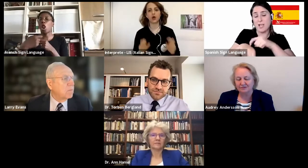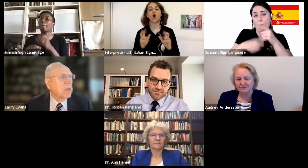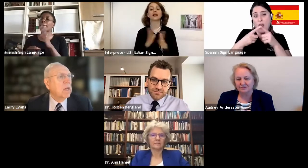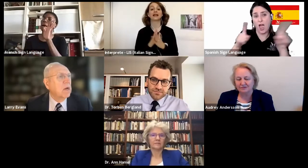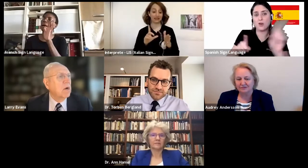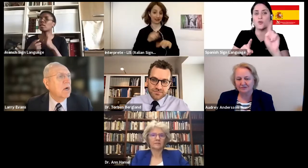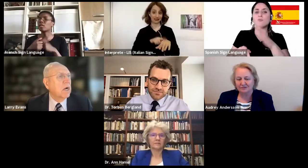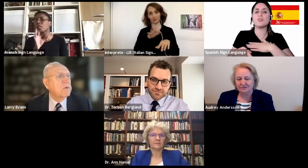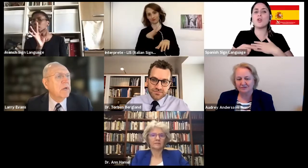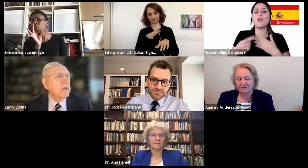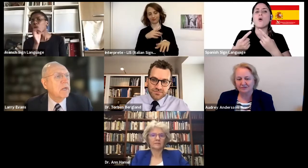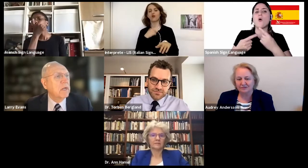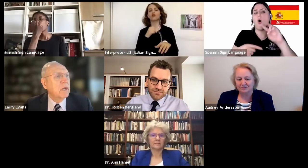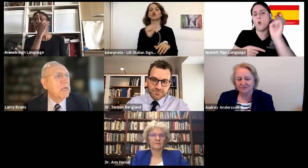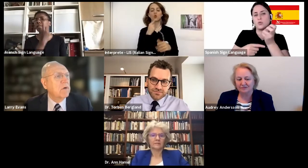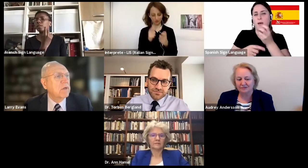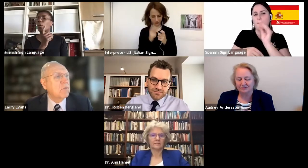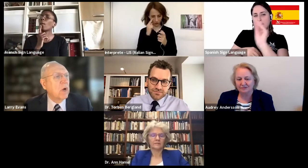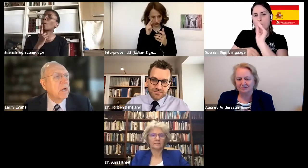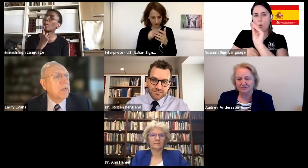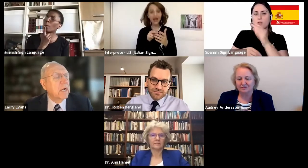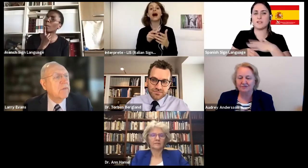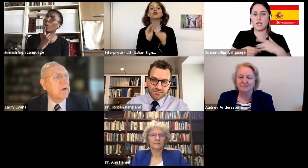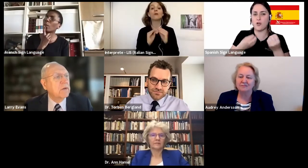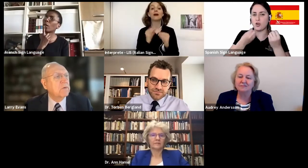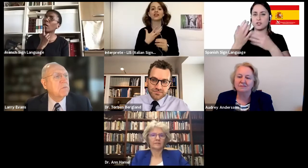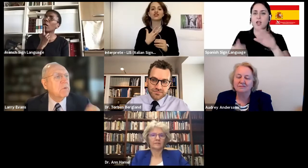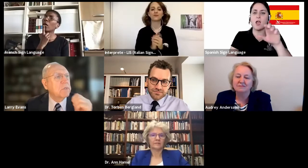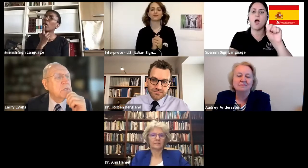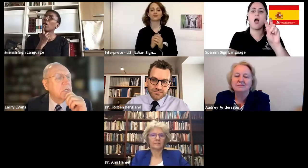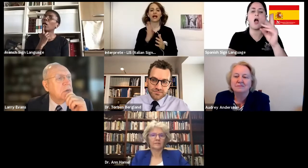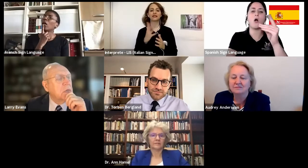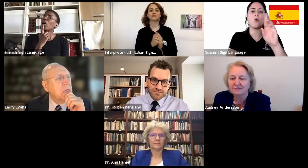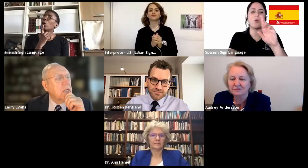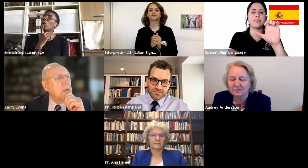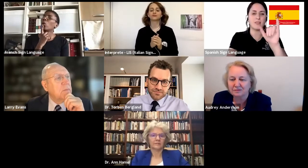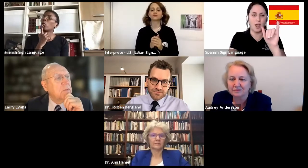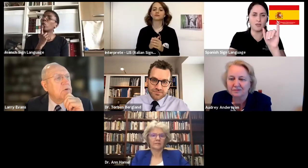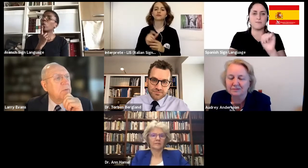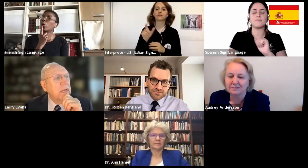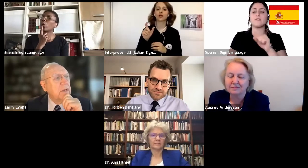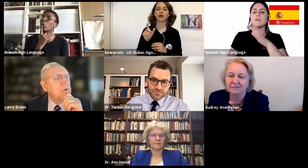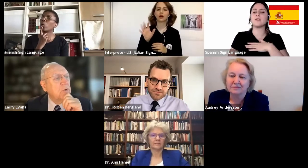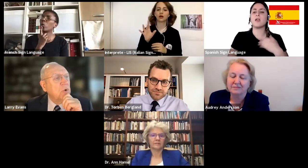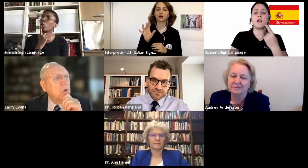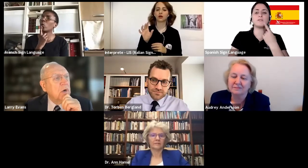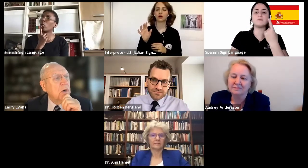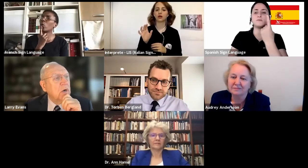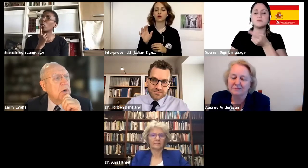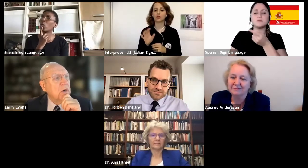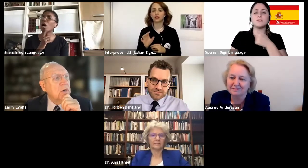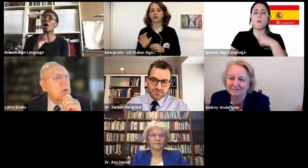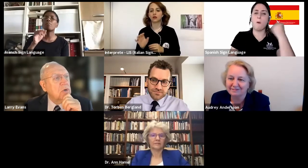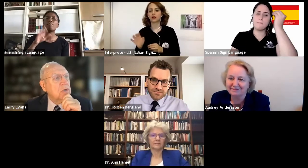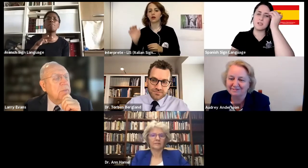Audrey, here is one that I thought was germane to your,